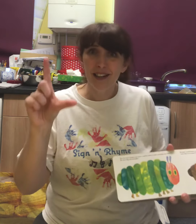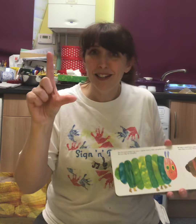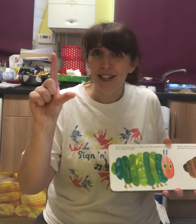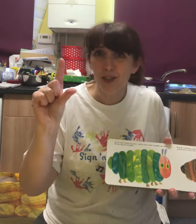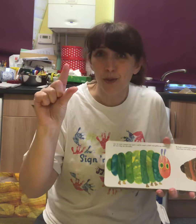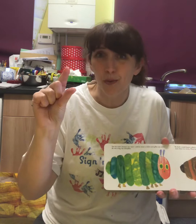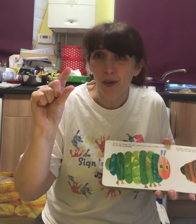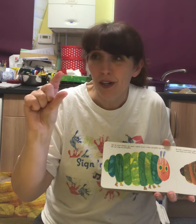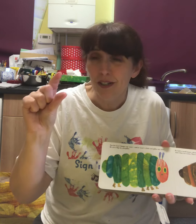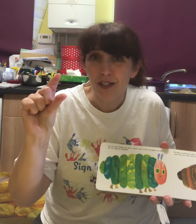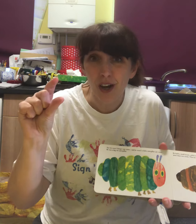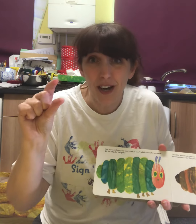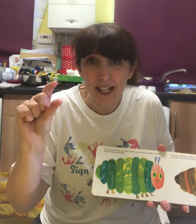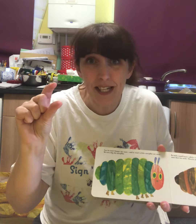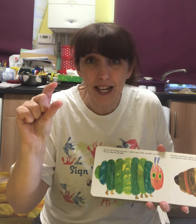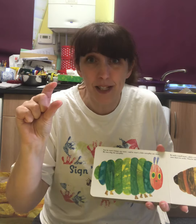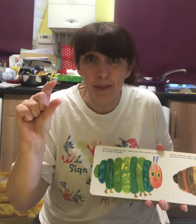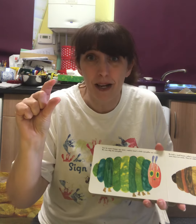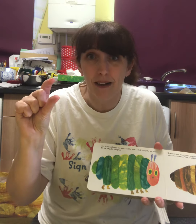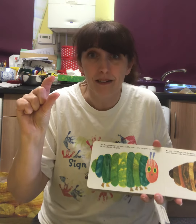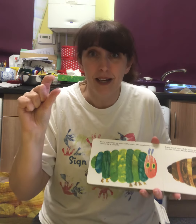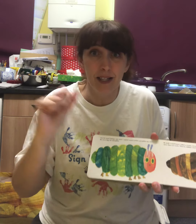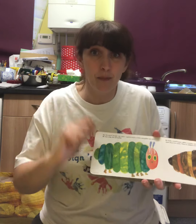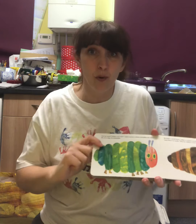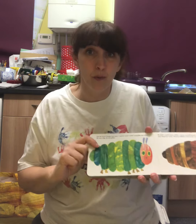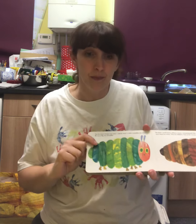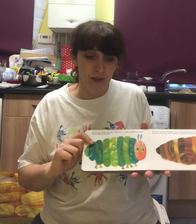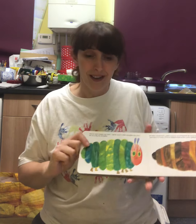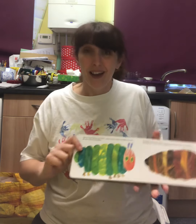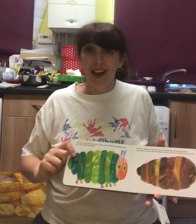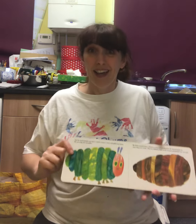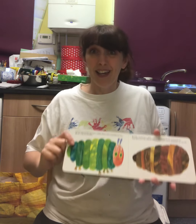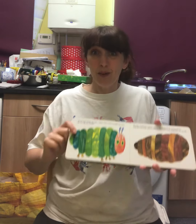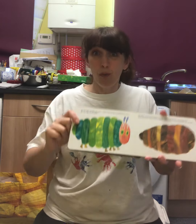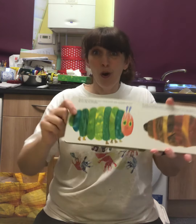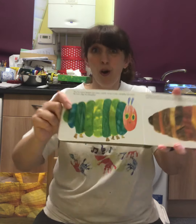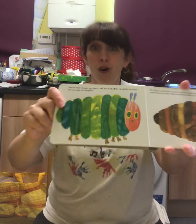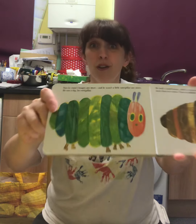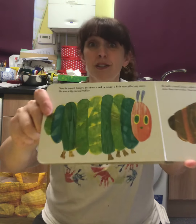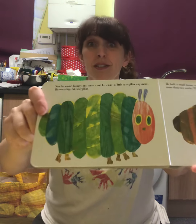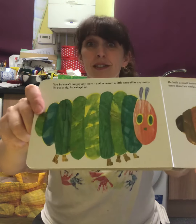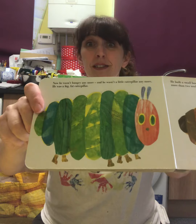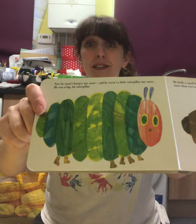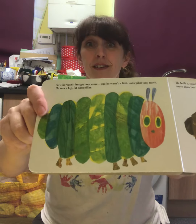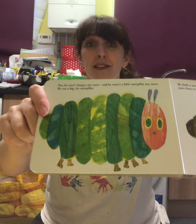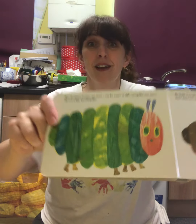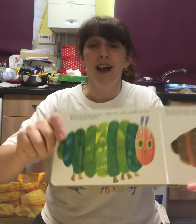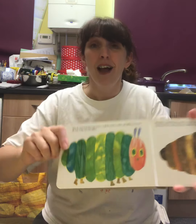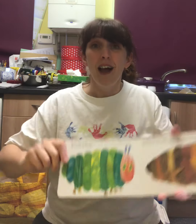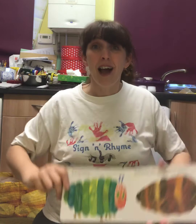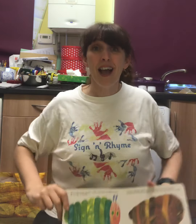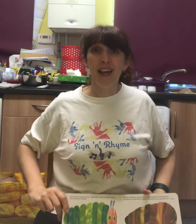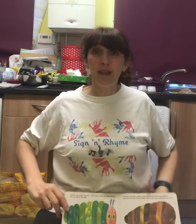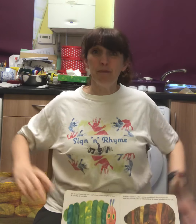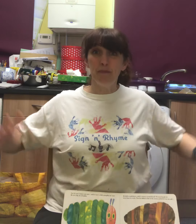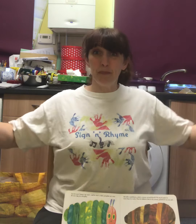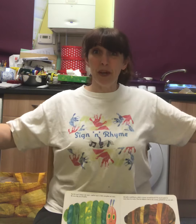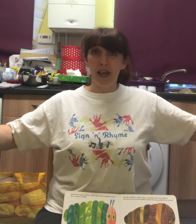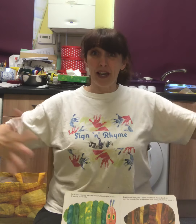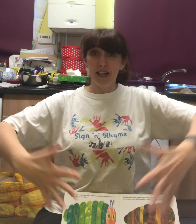little tiny caterpillar anymore. He was a big